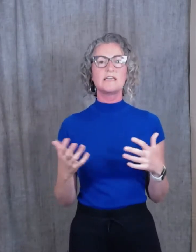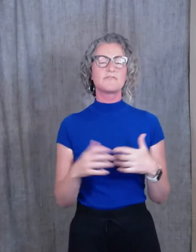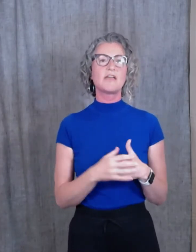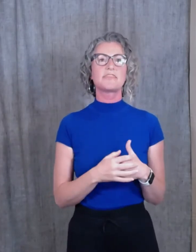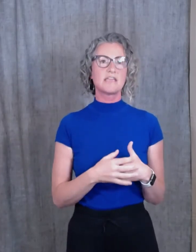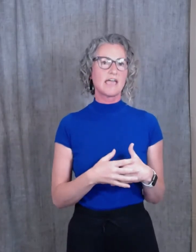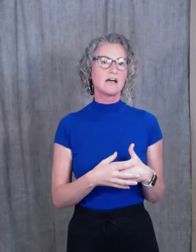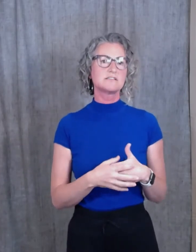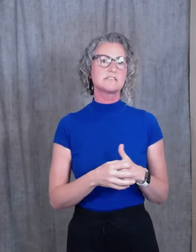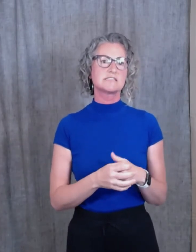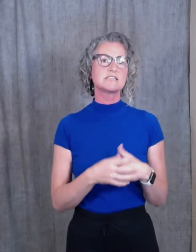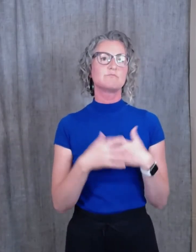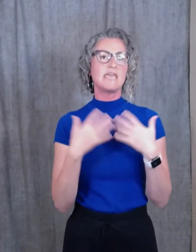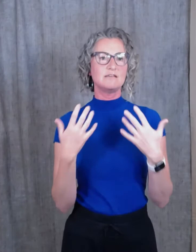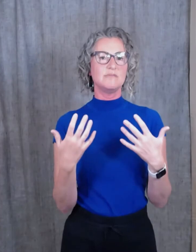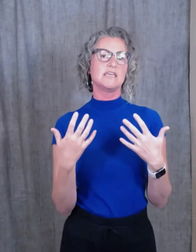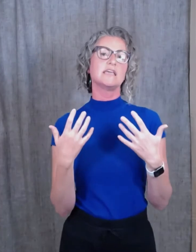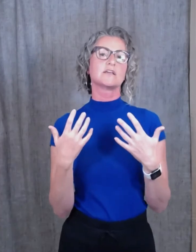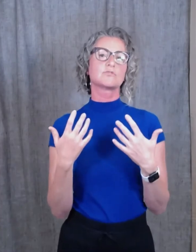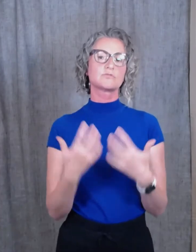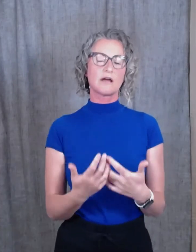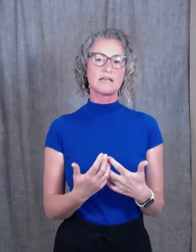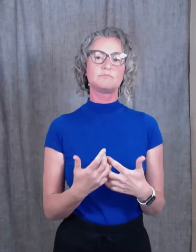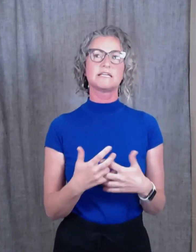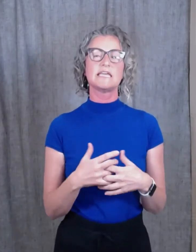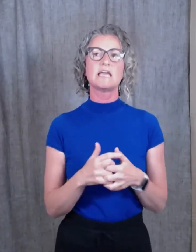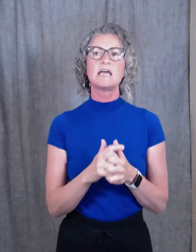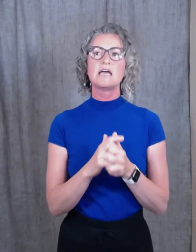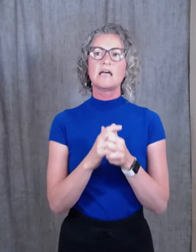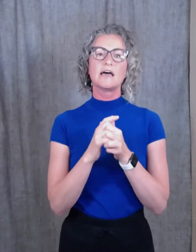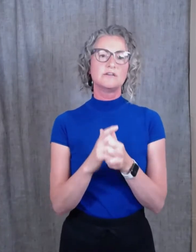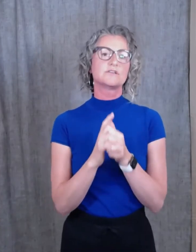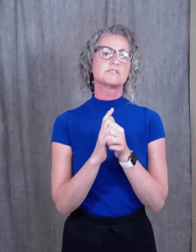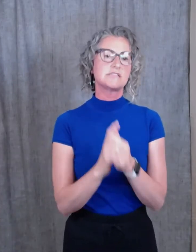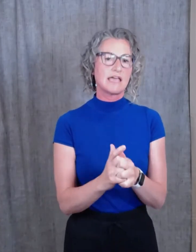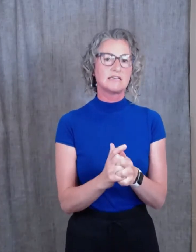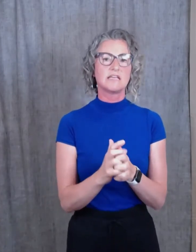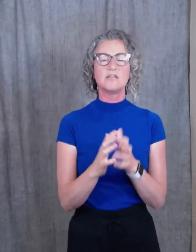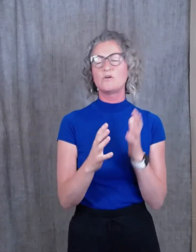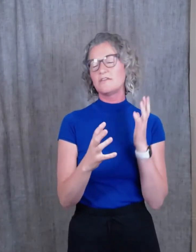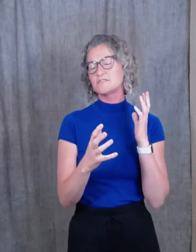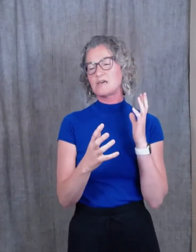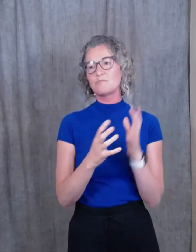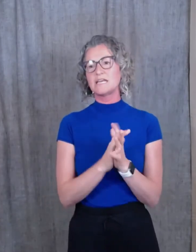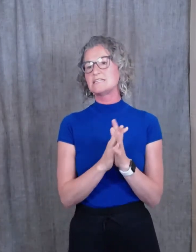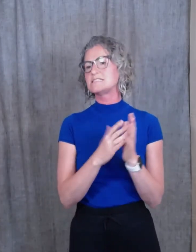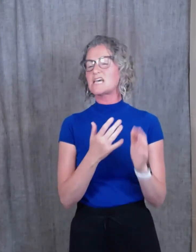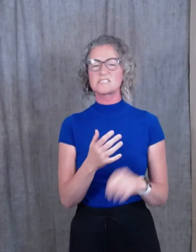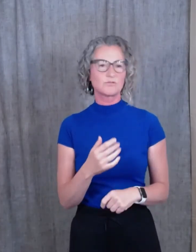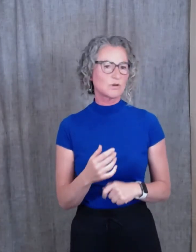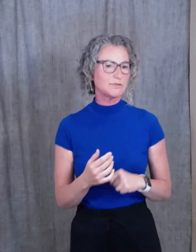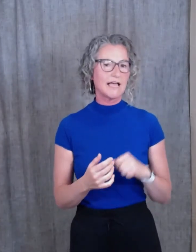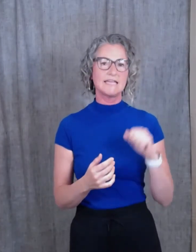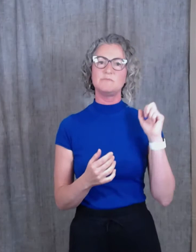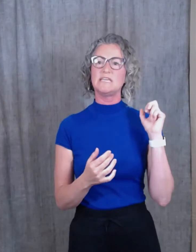if nothing else, this has made me incredibly understanding. You know, if somebody doesn't reply to me,